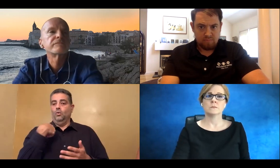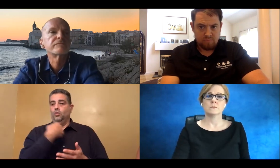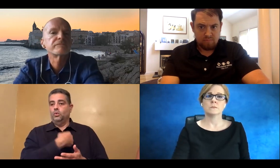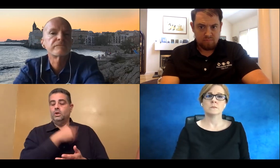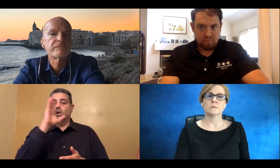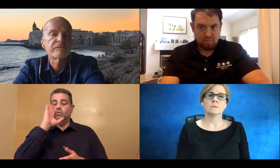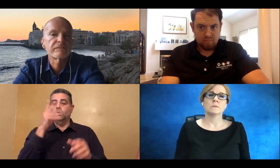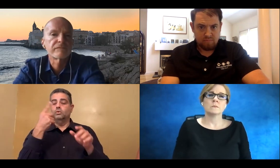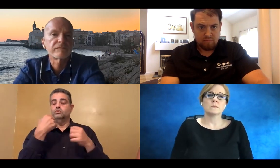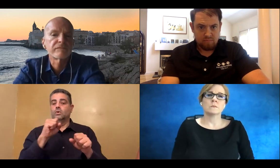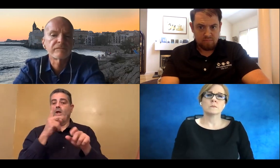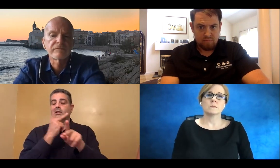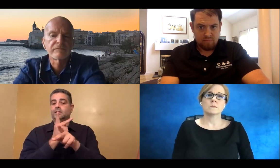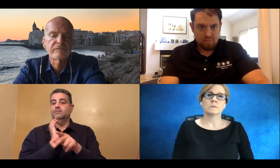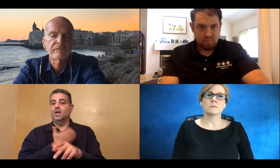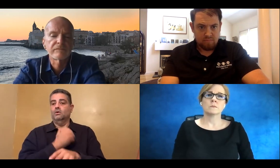Brian speaking.